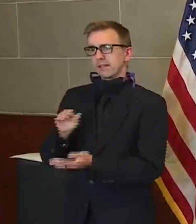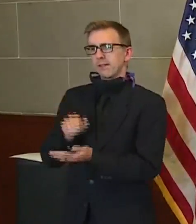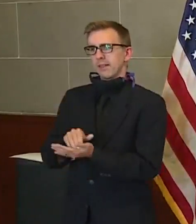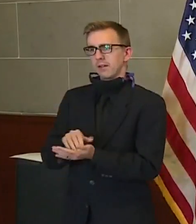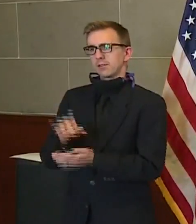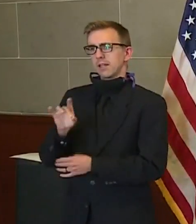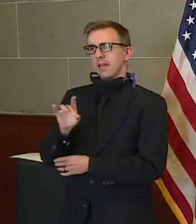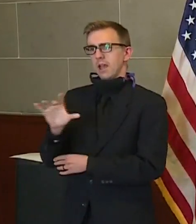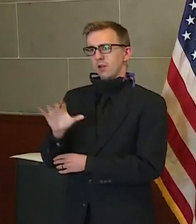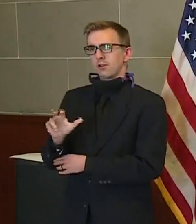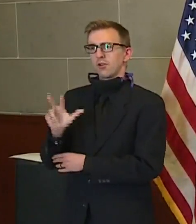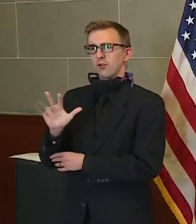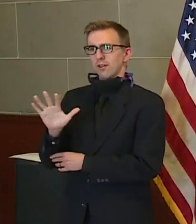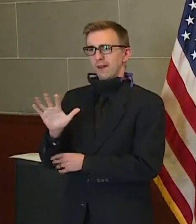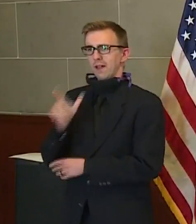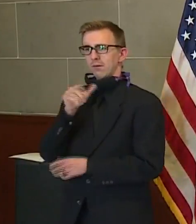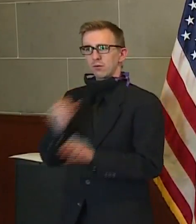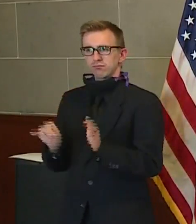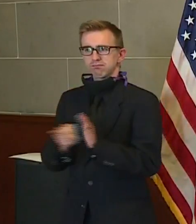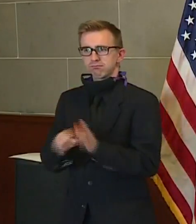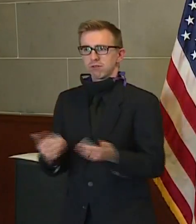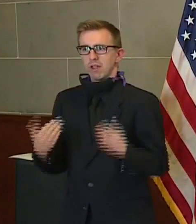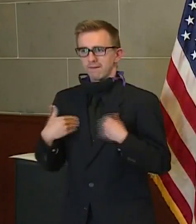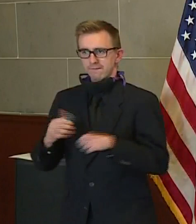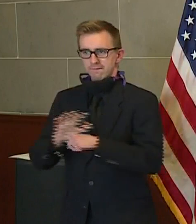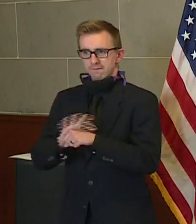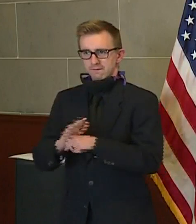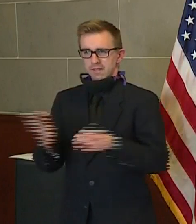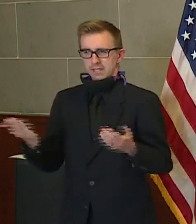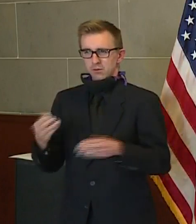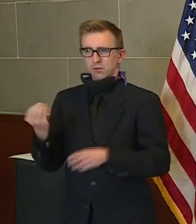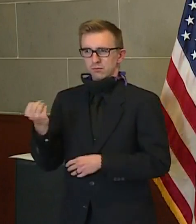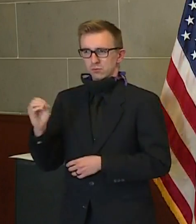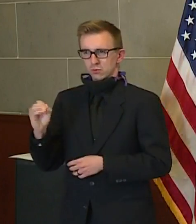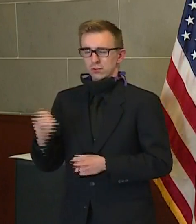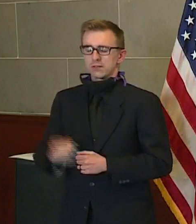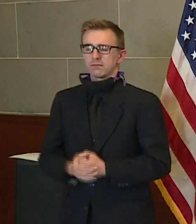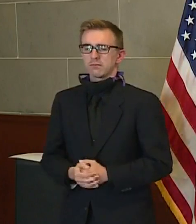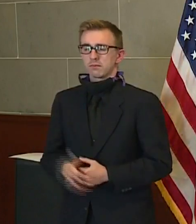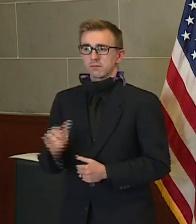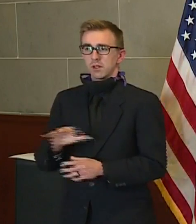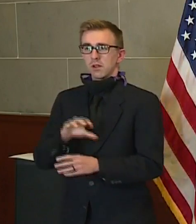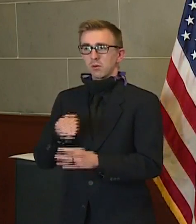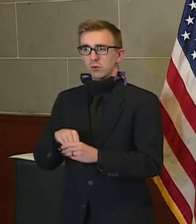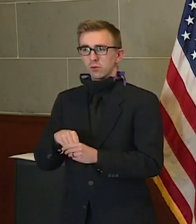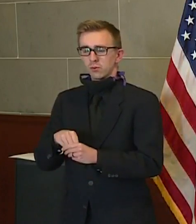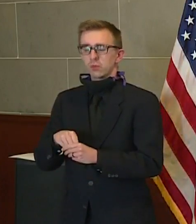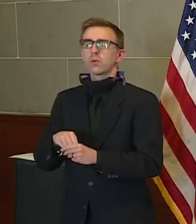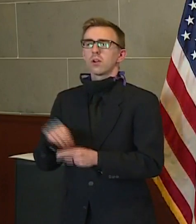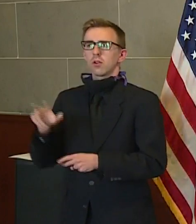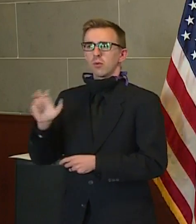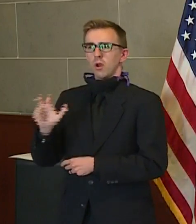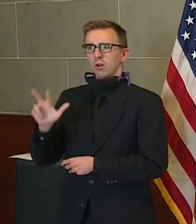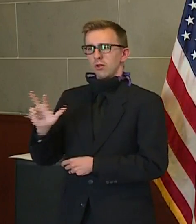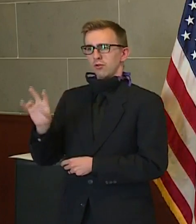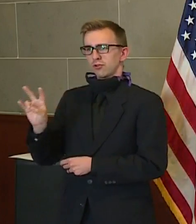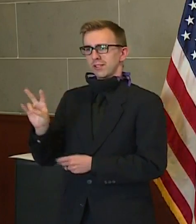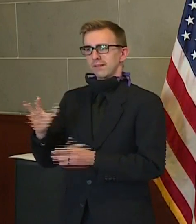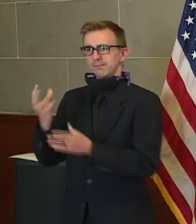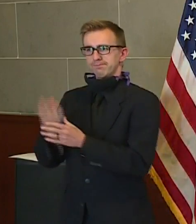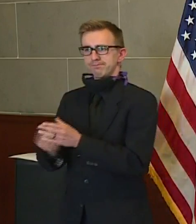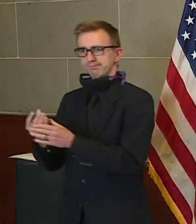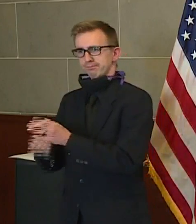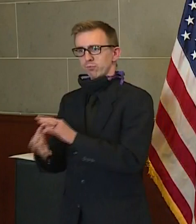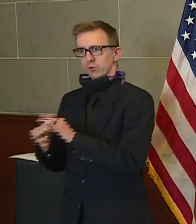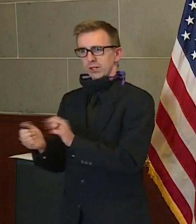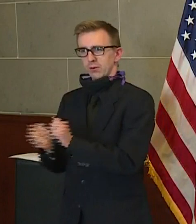,835 positive cases of COVID-19, including 337 deaths.